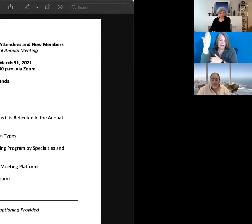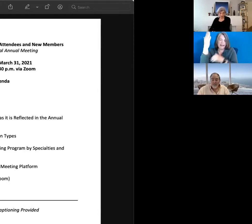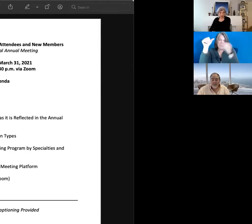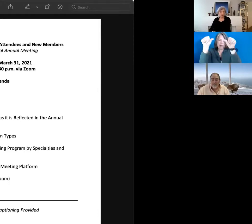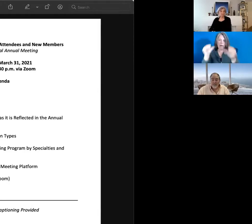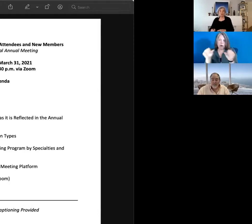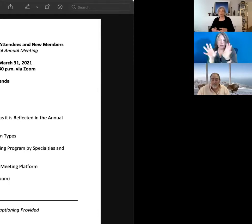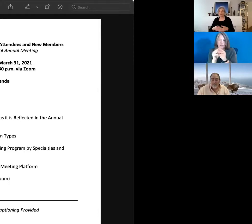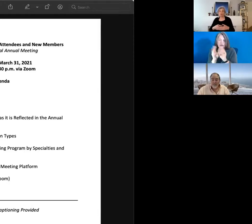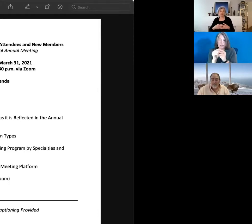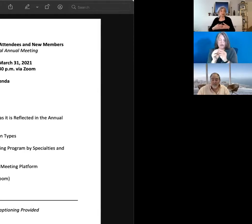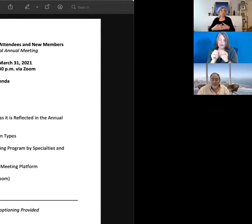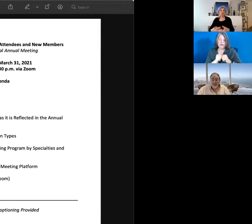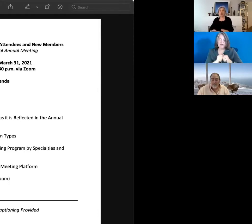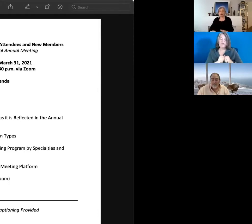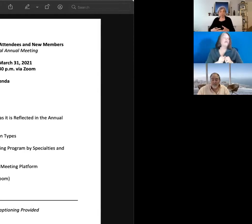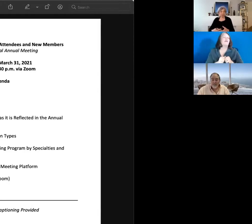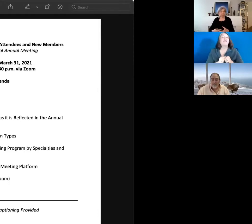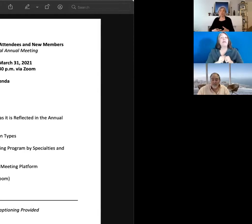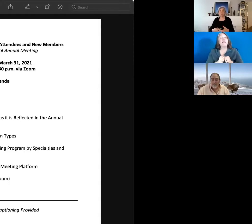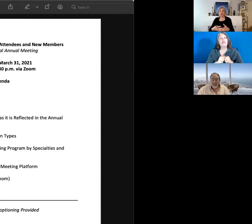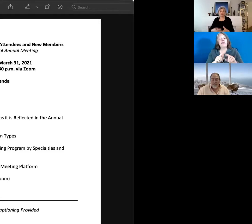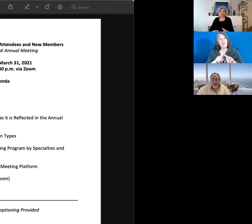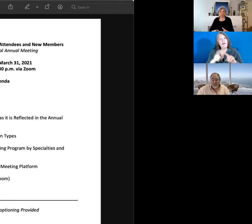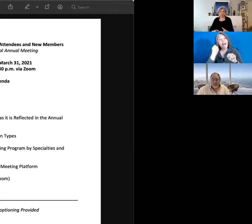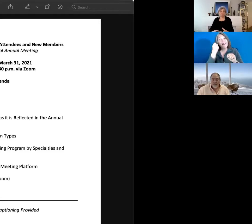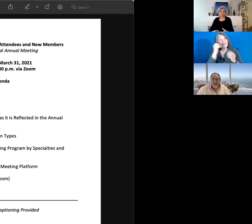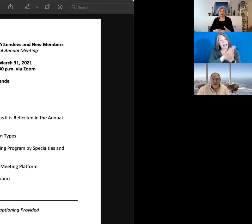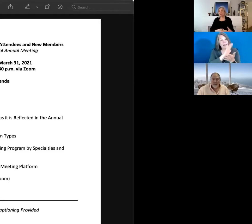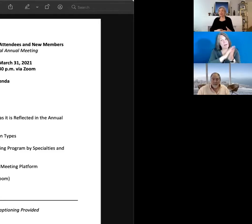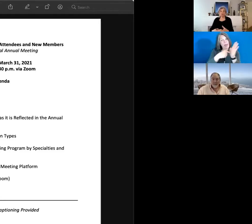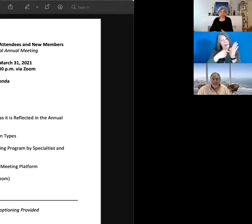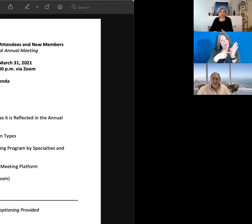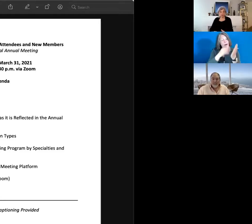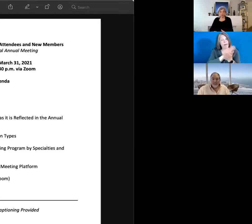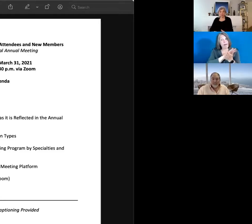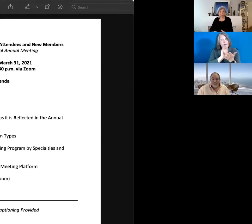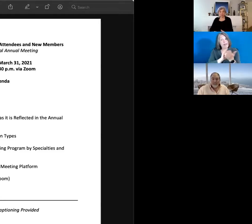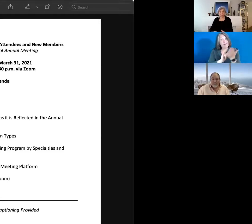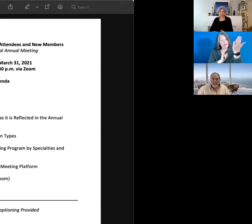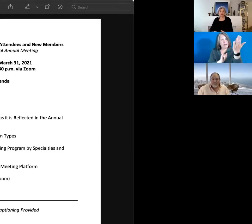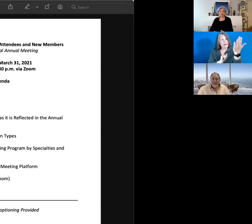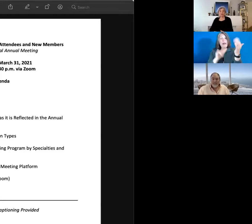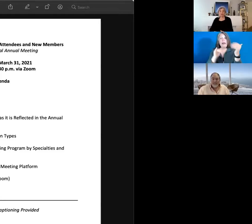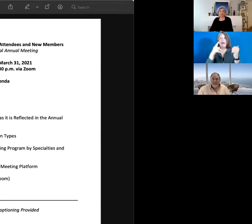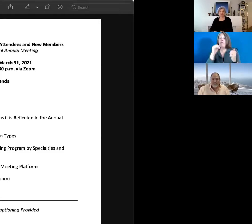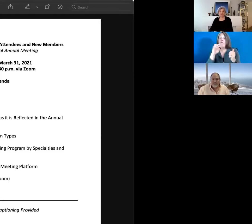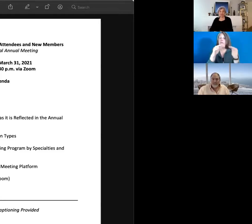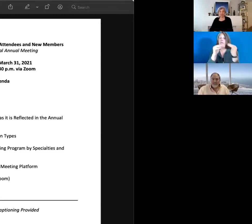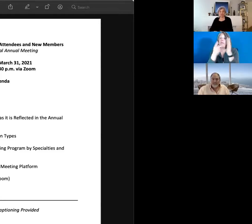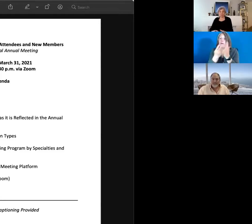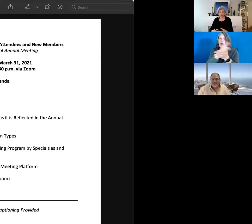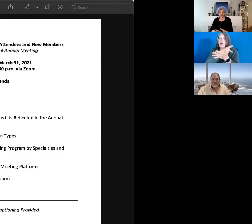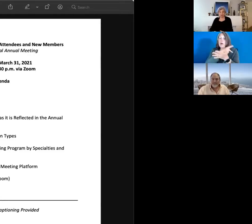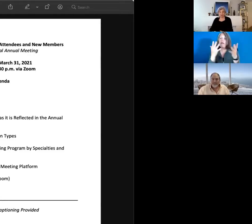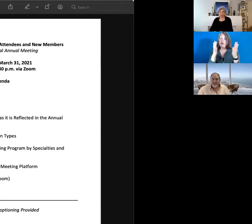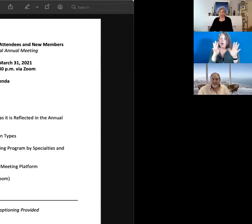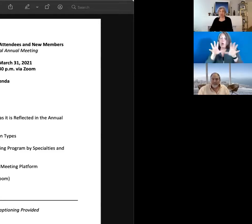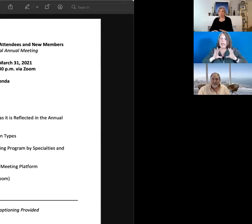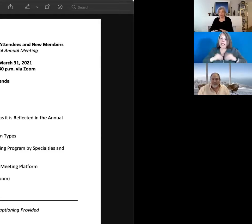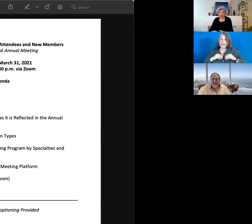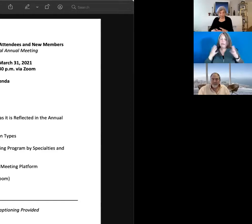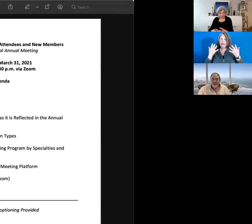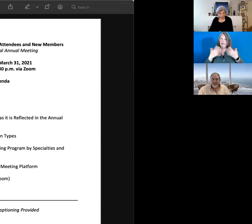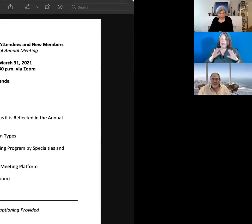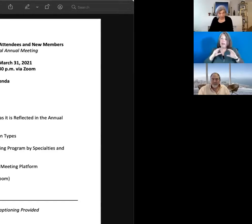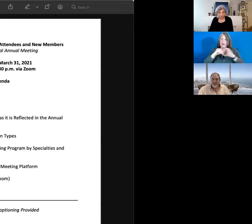session. The underlying paper that you have submitted, and that has been peer reviewed, and accepted in a